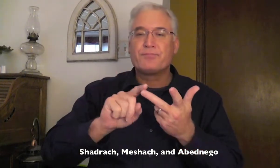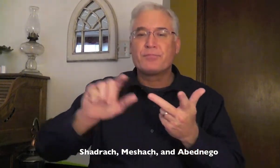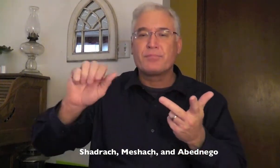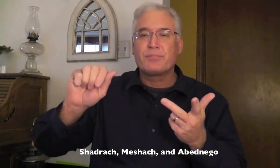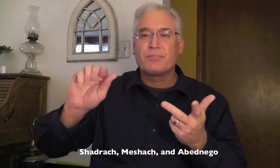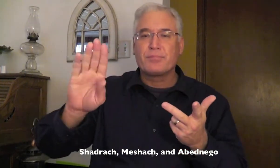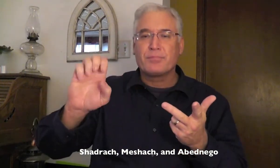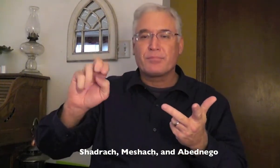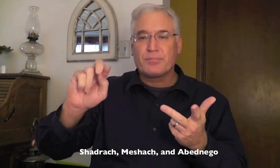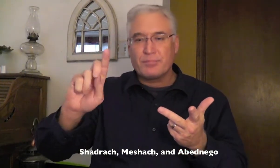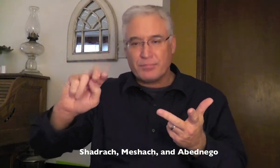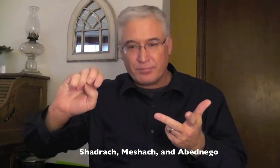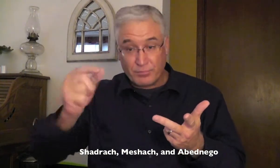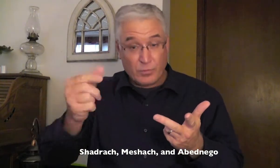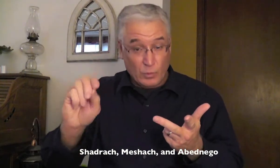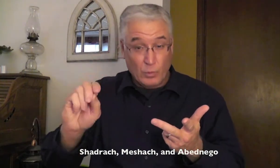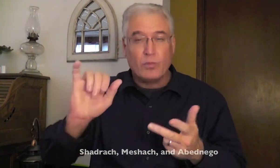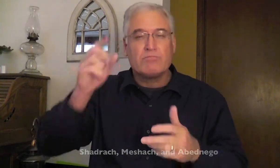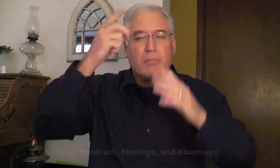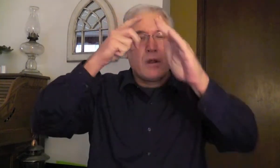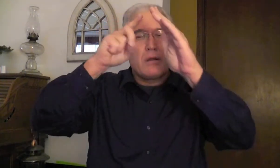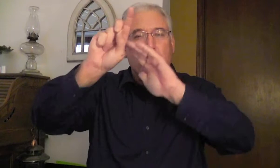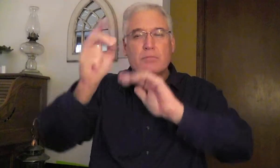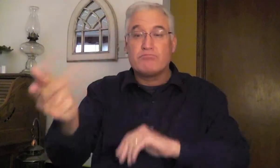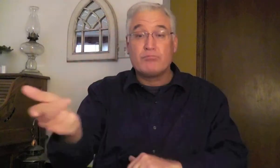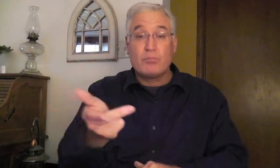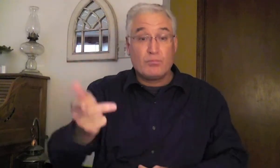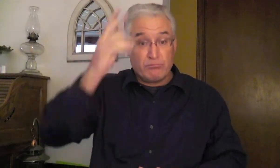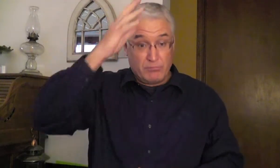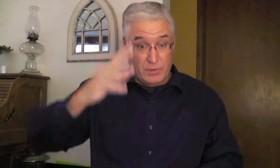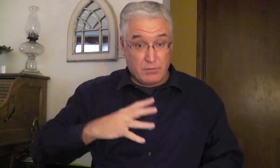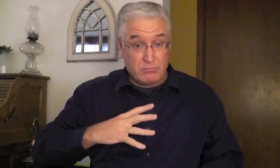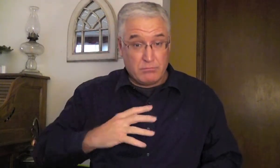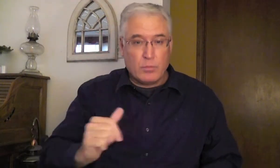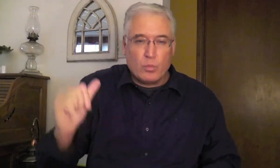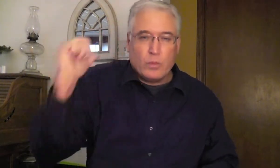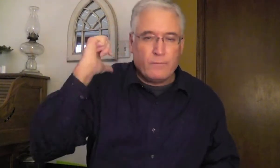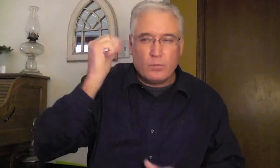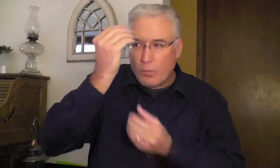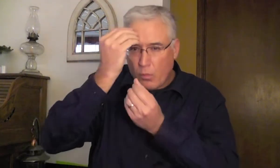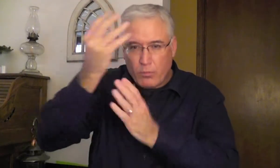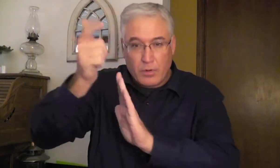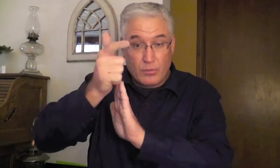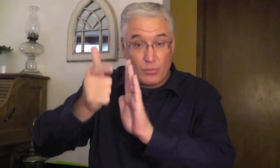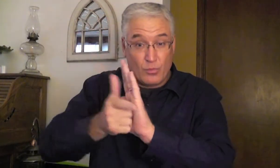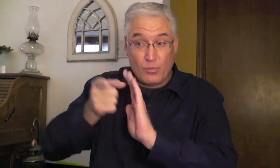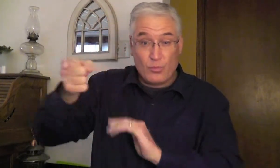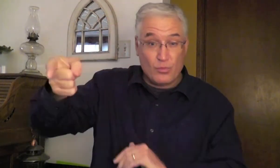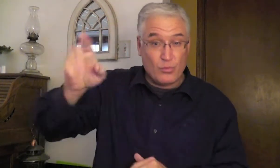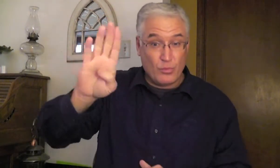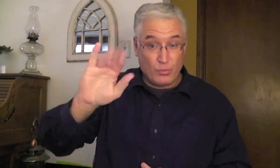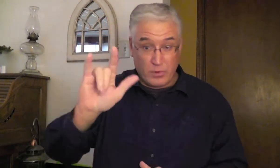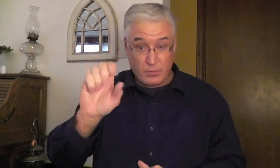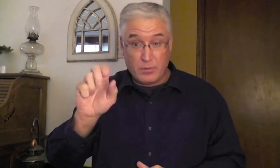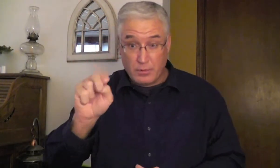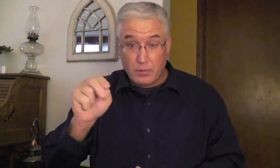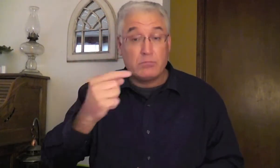and Abednego, these were the prophet Daniel's three friends, they refused to obey the law